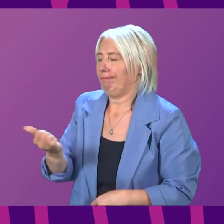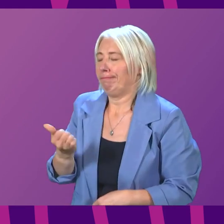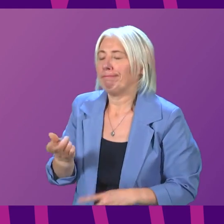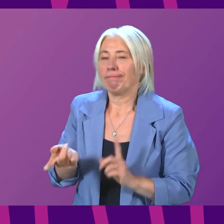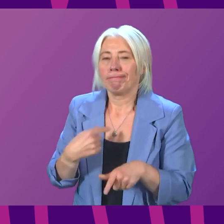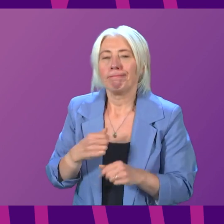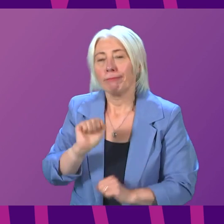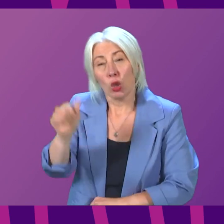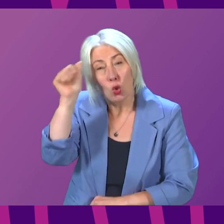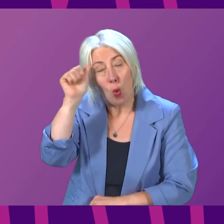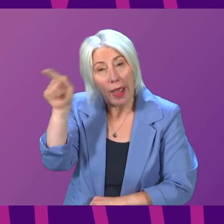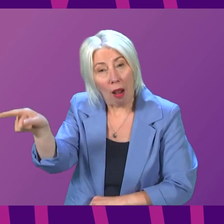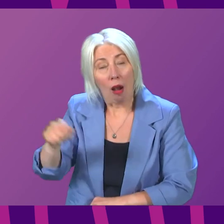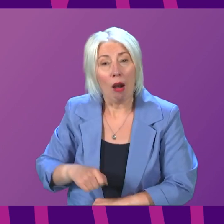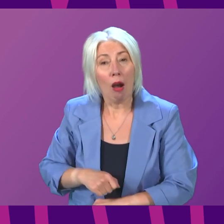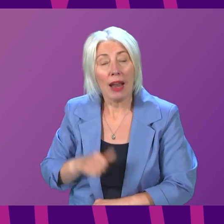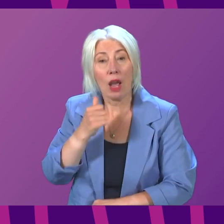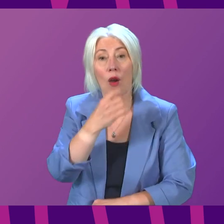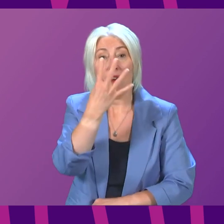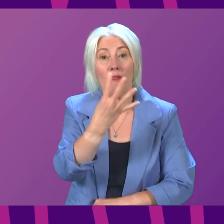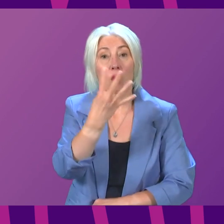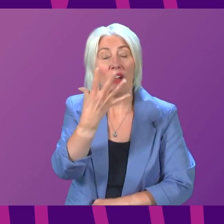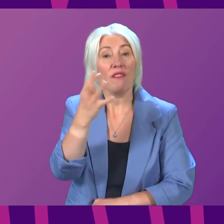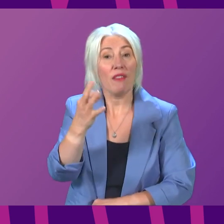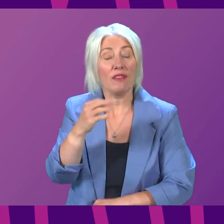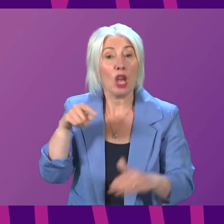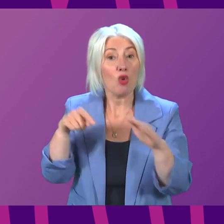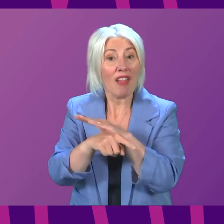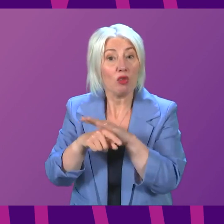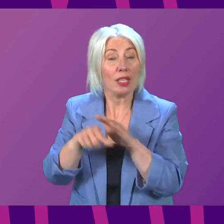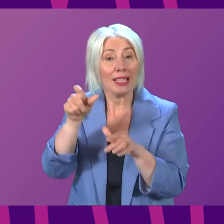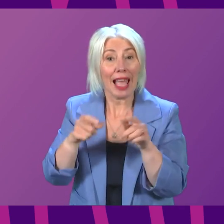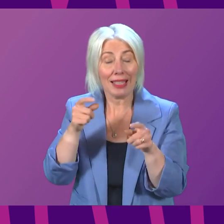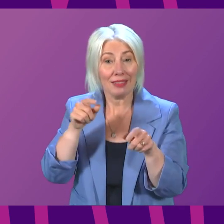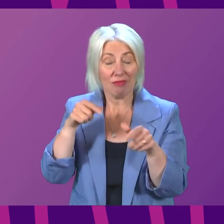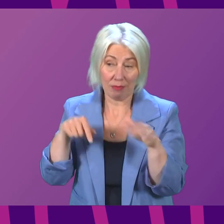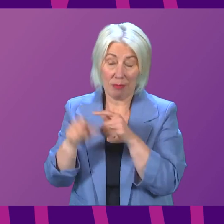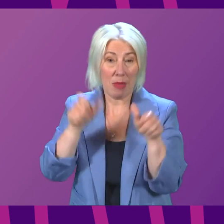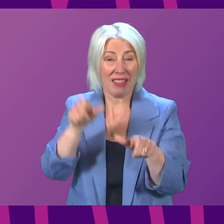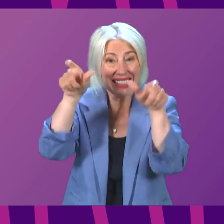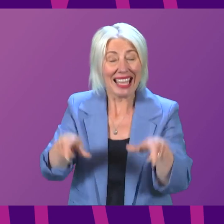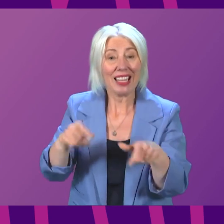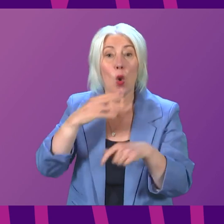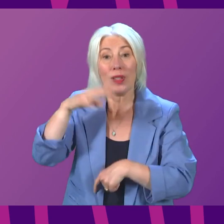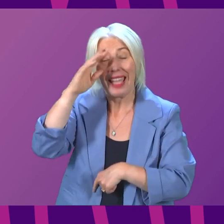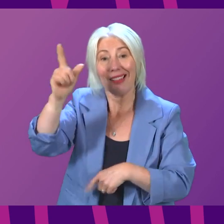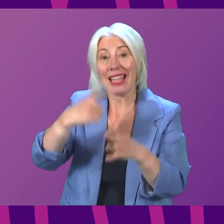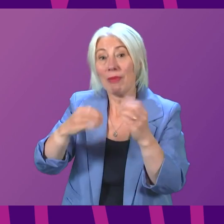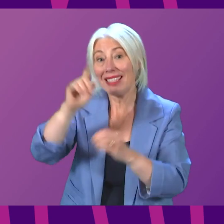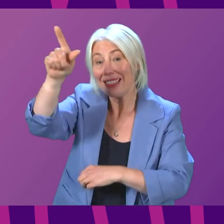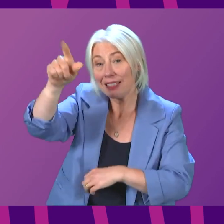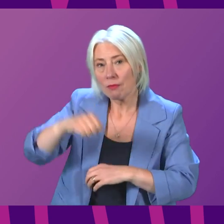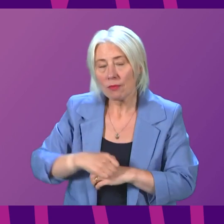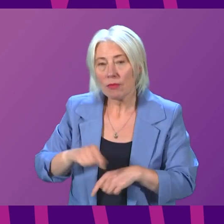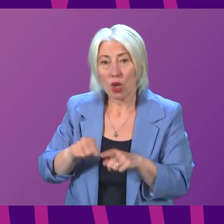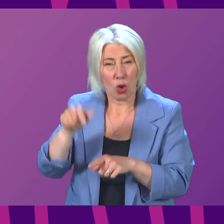response. She will be aware that there are now 450 refugees and asylum seekers housed in hotels in Aberdeen. She will also be aware